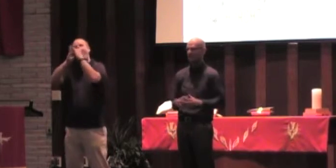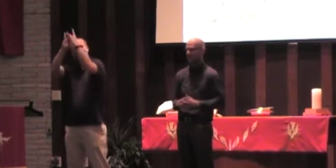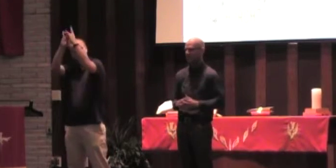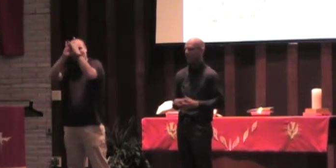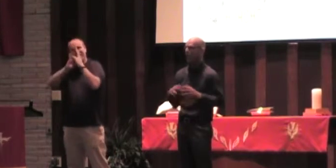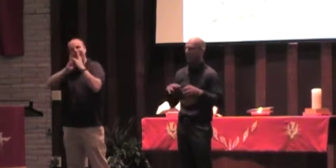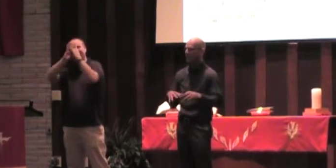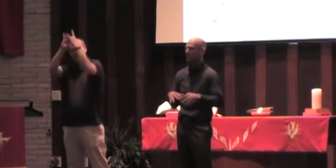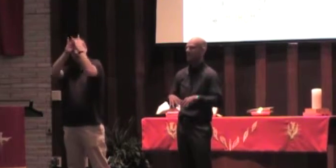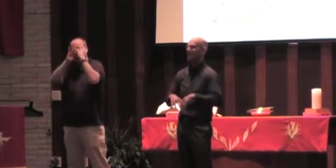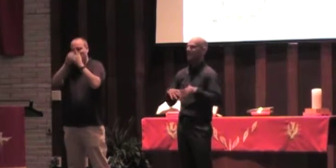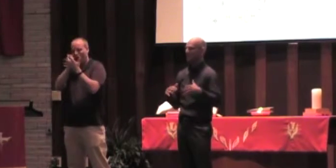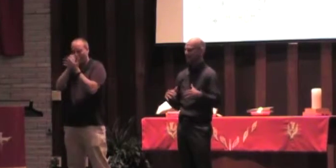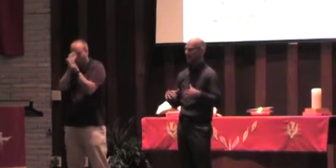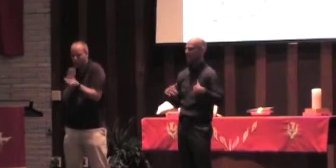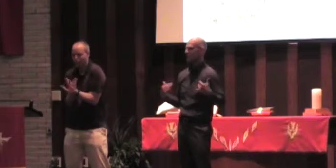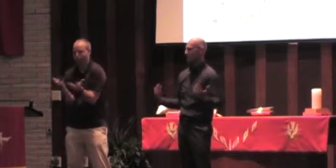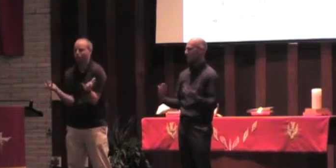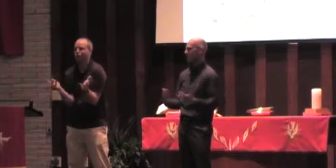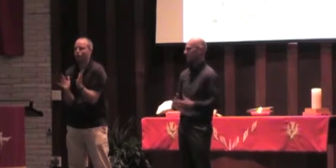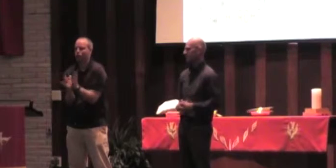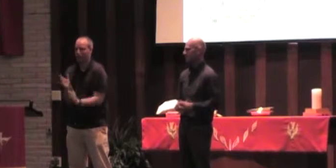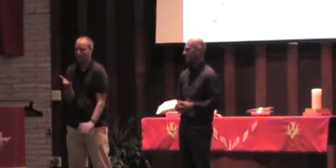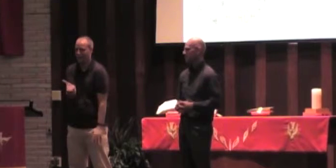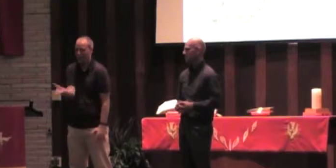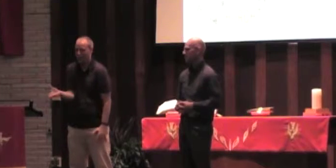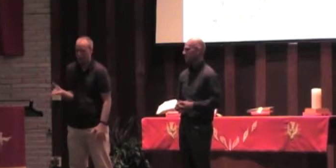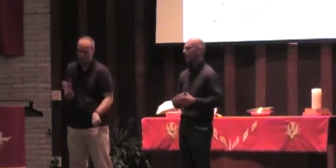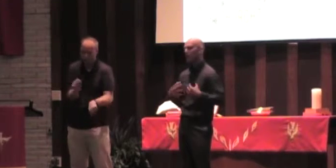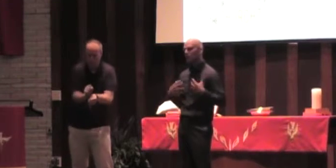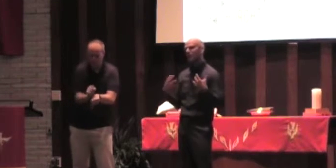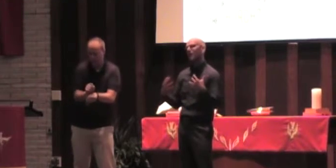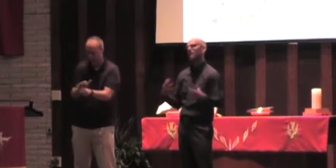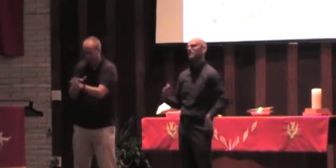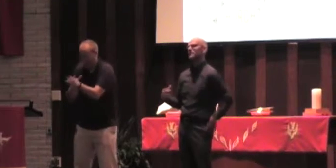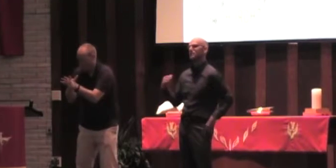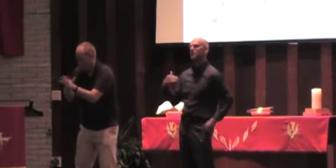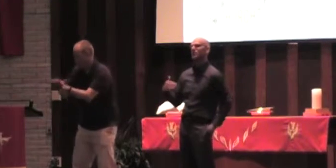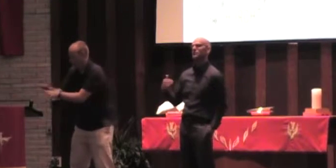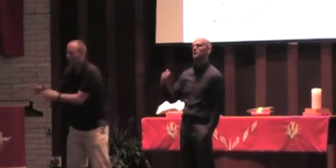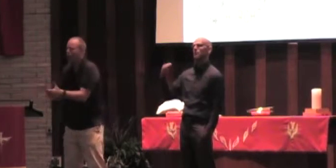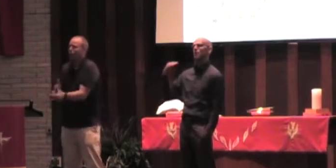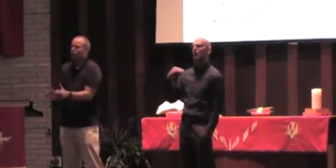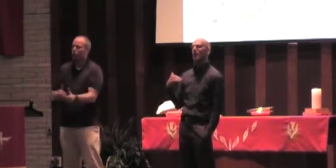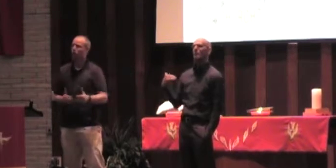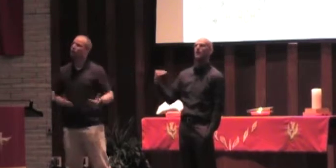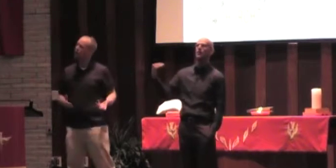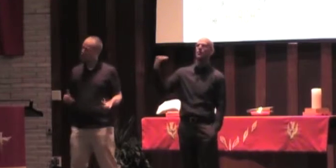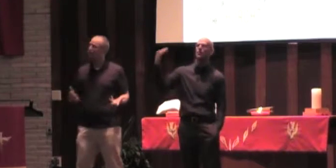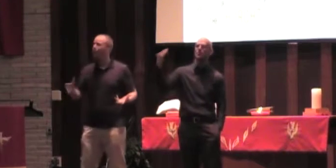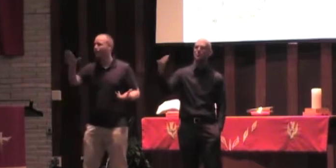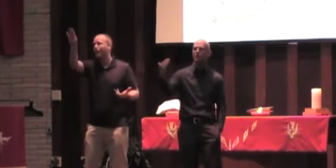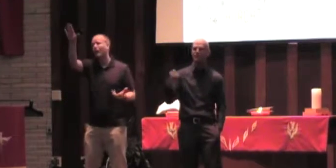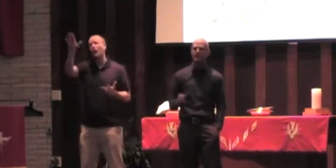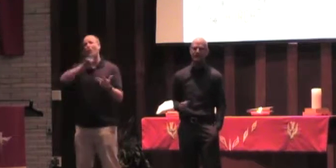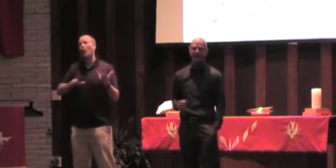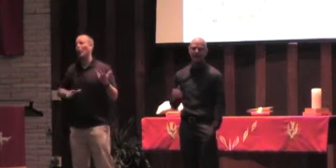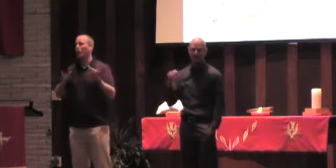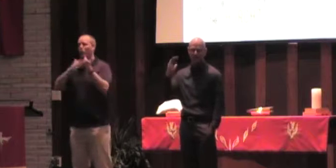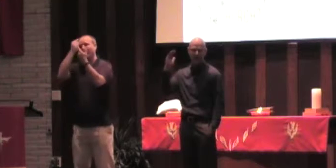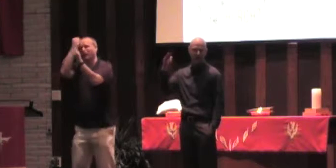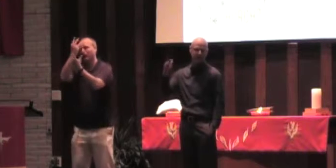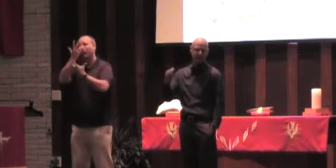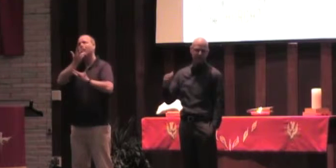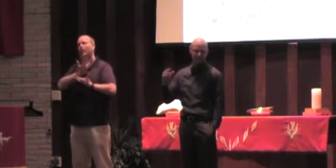to advance his kingdom right here in my midst and around me? Will I go with a heart that says, Lord, I just want to cooperate with your movement